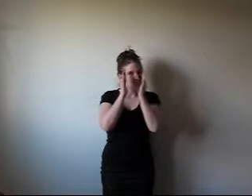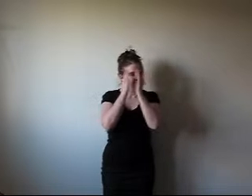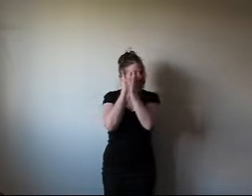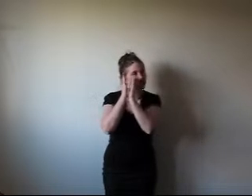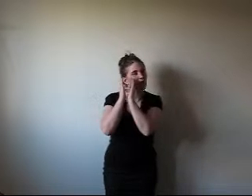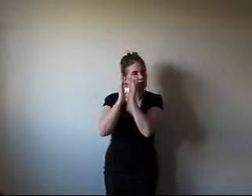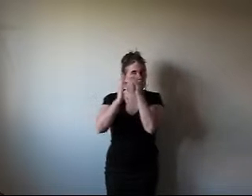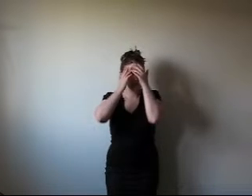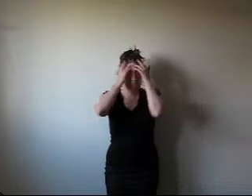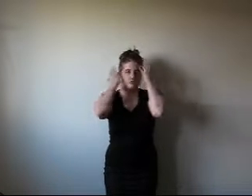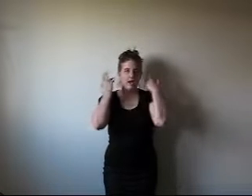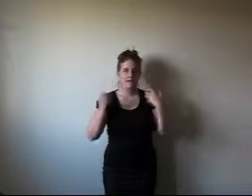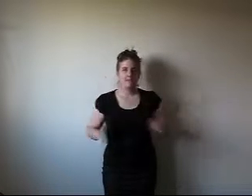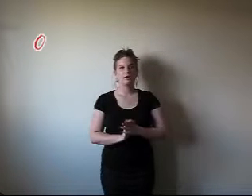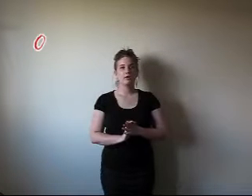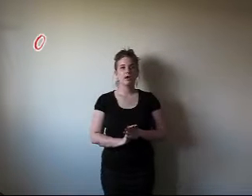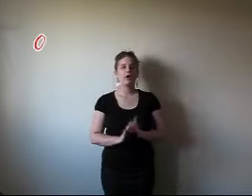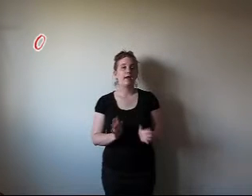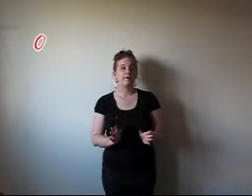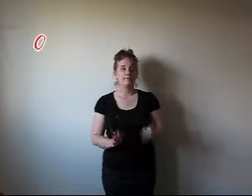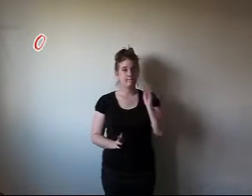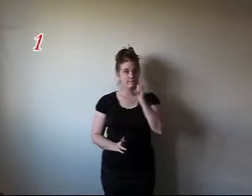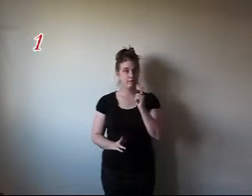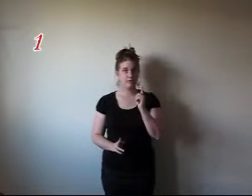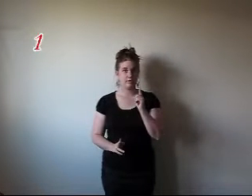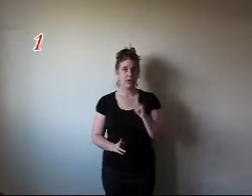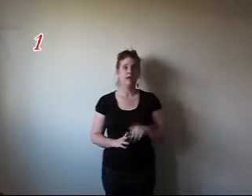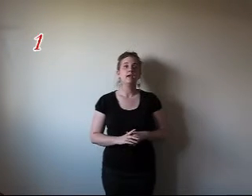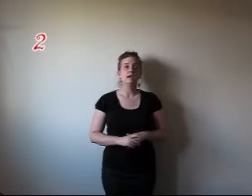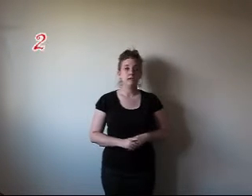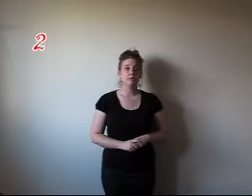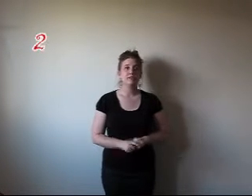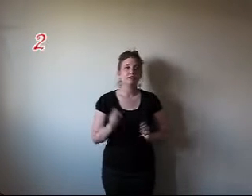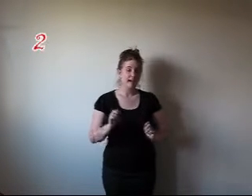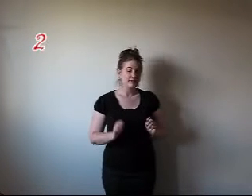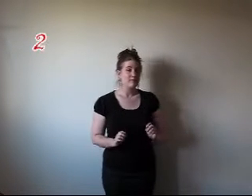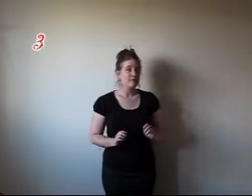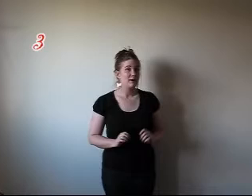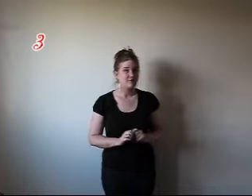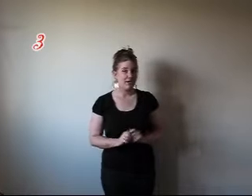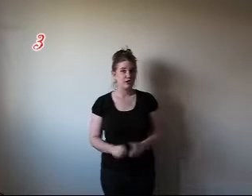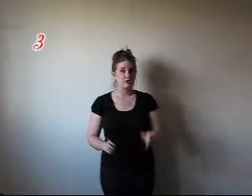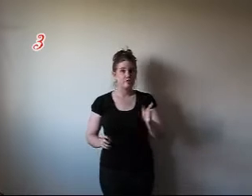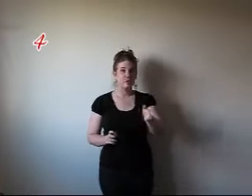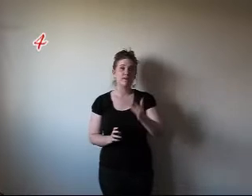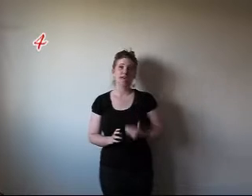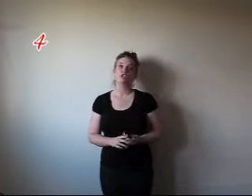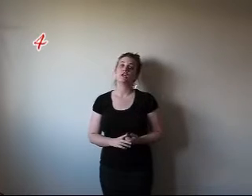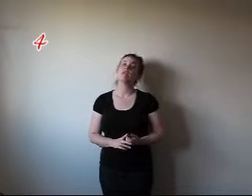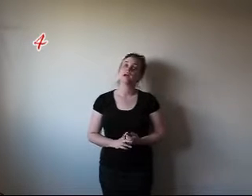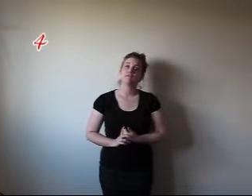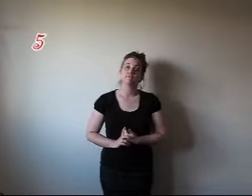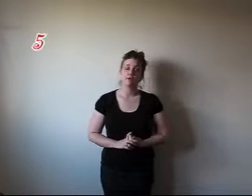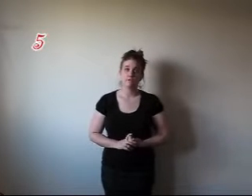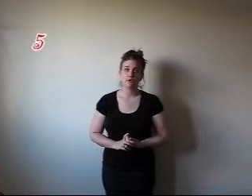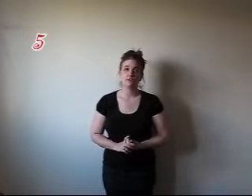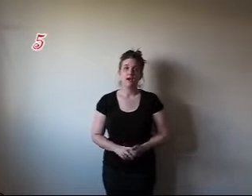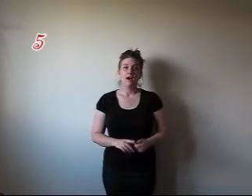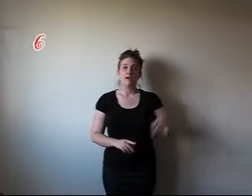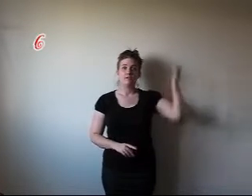this much of your time. Okay, first of all, it was the last day of my vacation, the first vacation I've had in five years. I